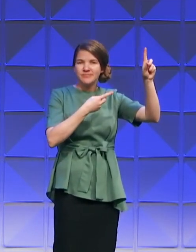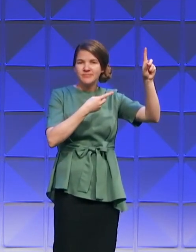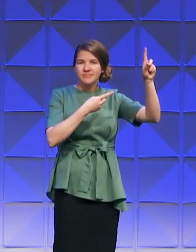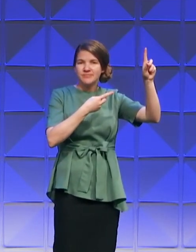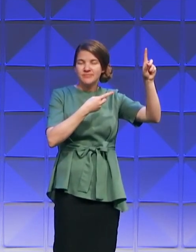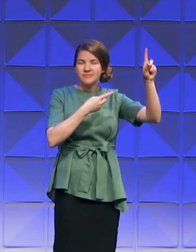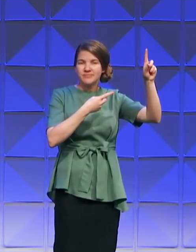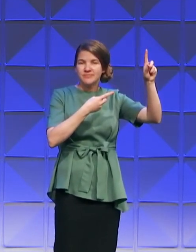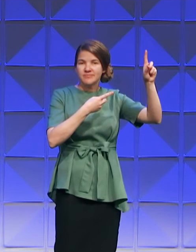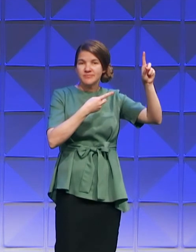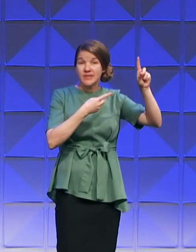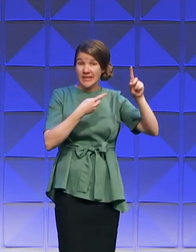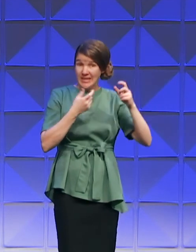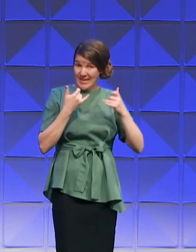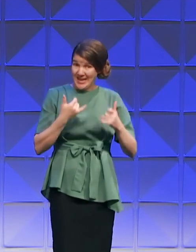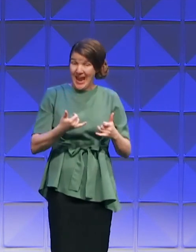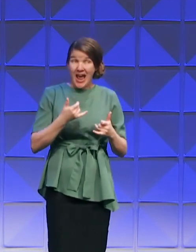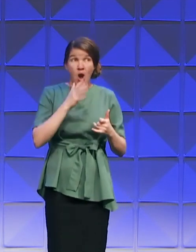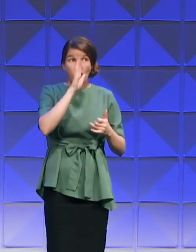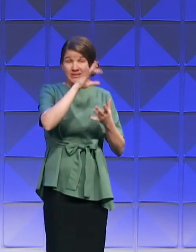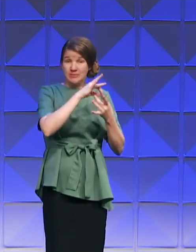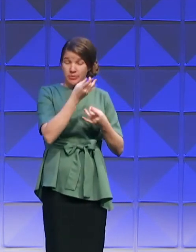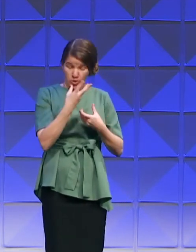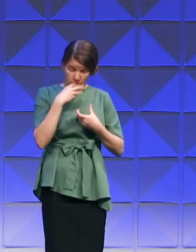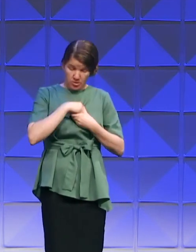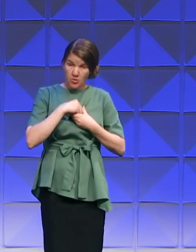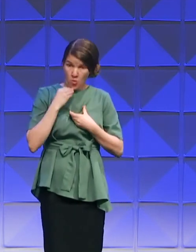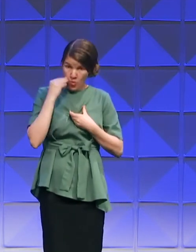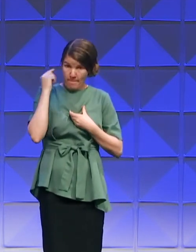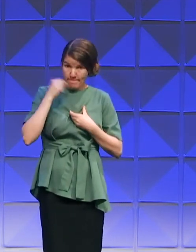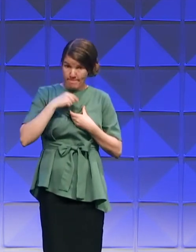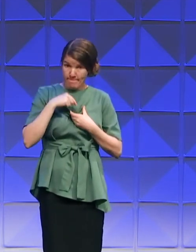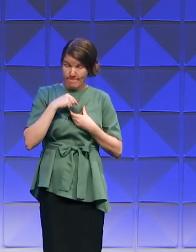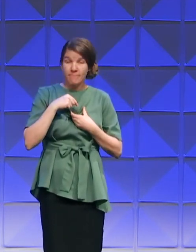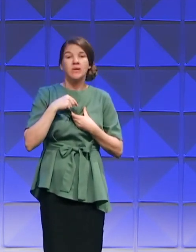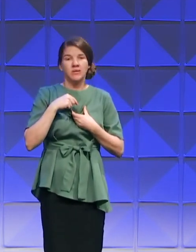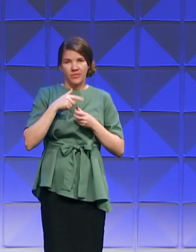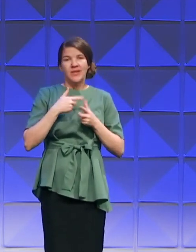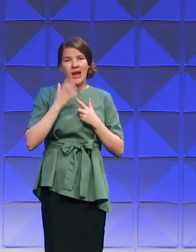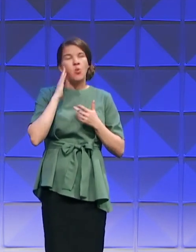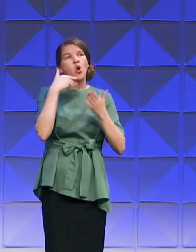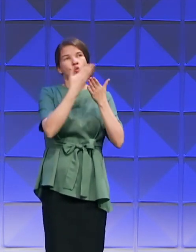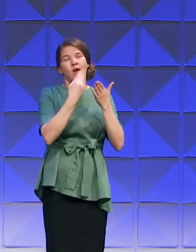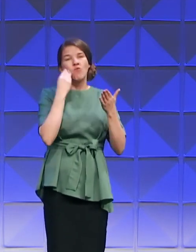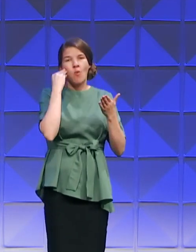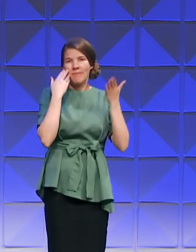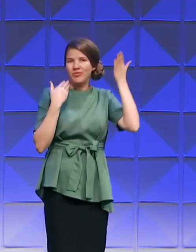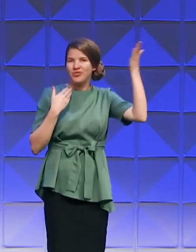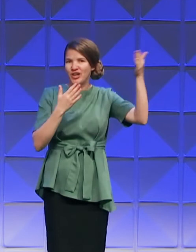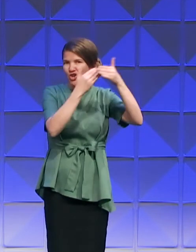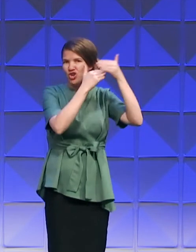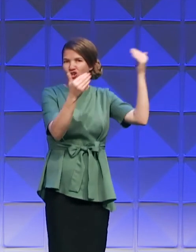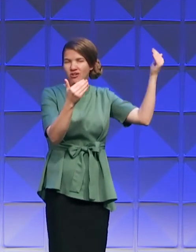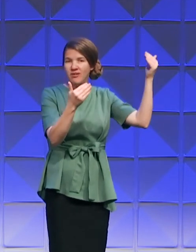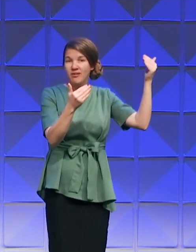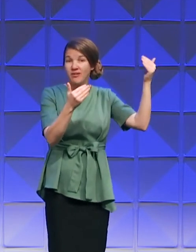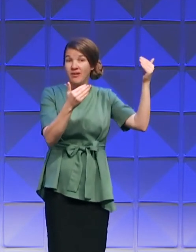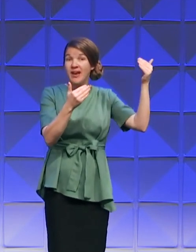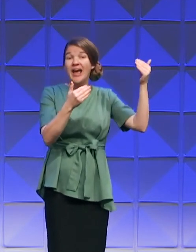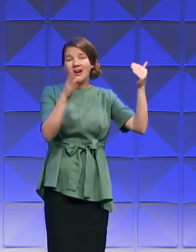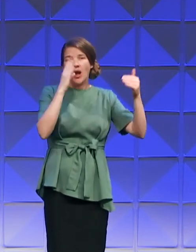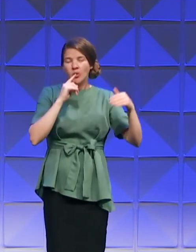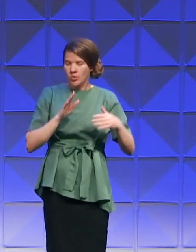I stay at home with Him now, I'm going to arrive home with Him there and I'll hear Him say, well done,